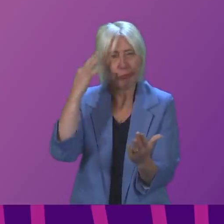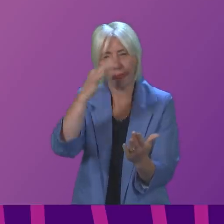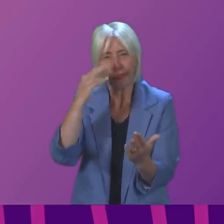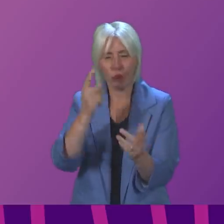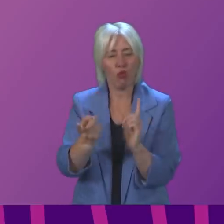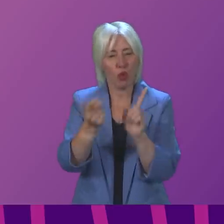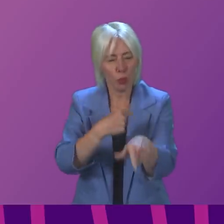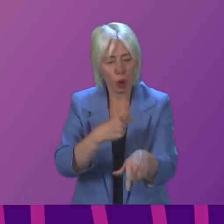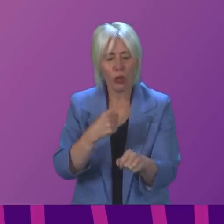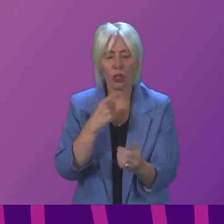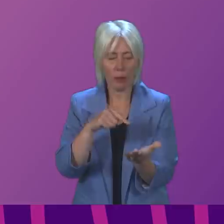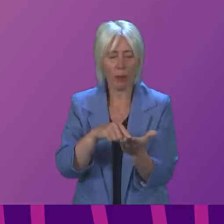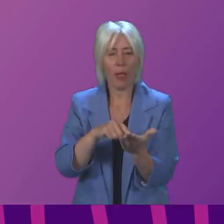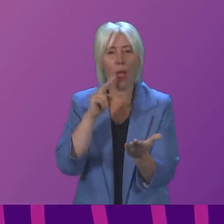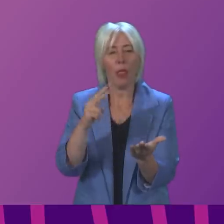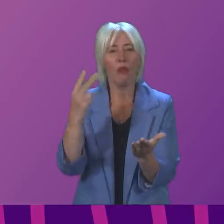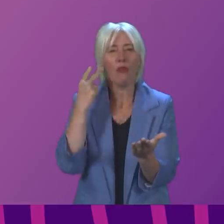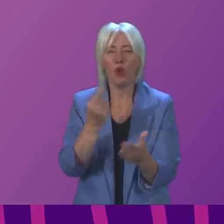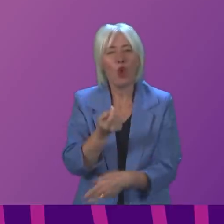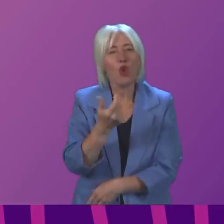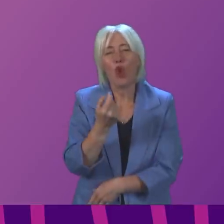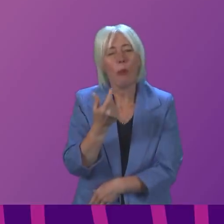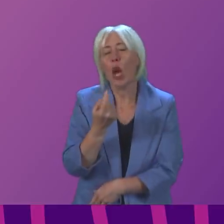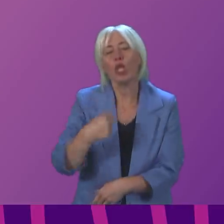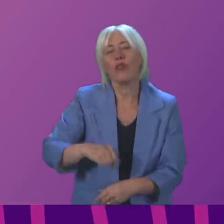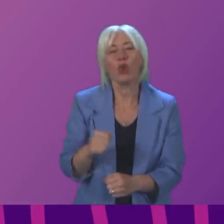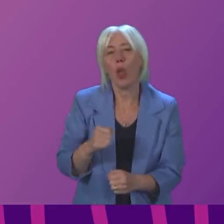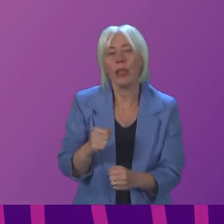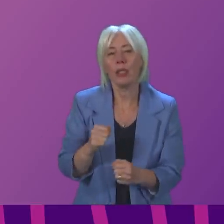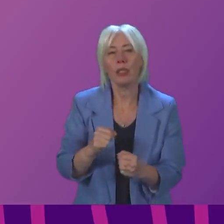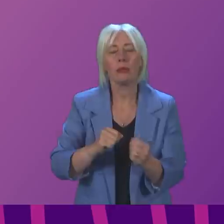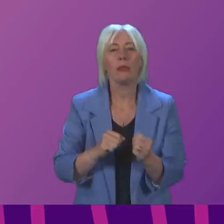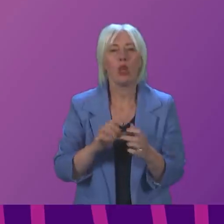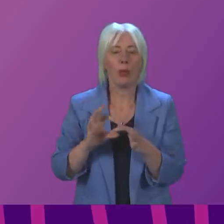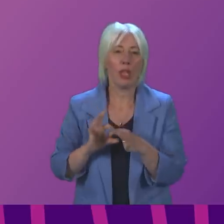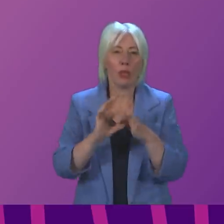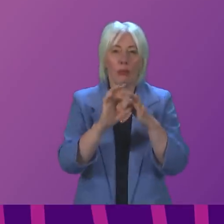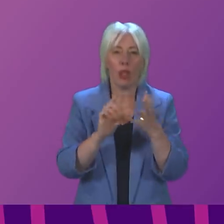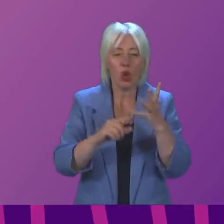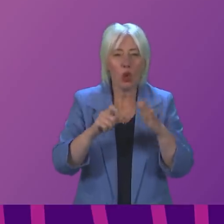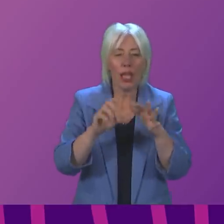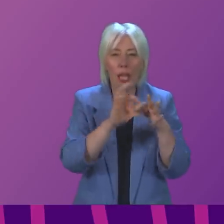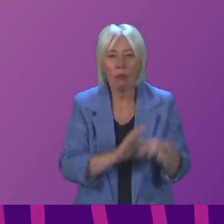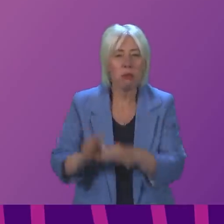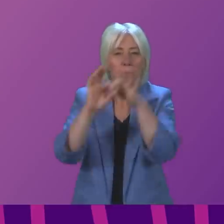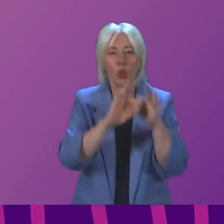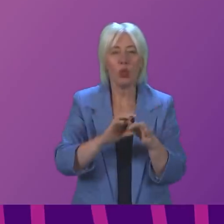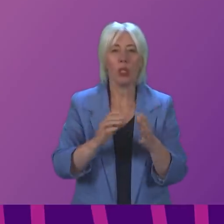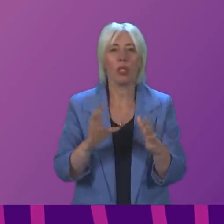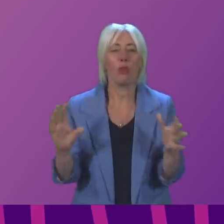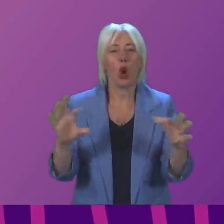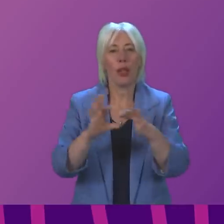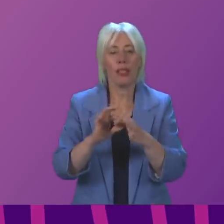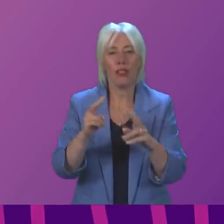do not think there is much in this review for Scotland, to be perfectly honest, although we are very happy to discuss and consider what